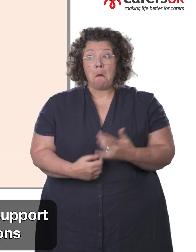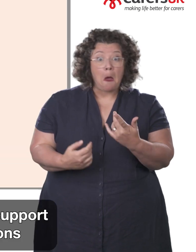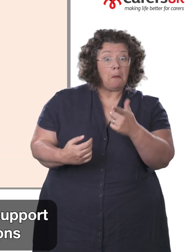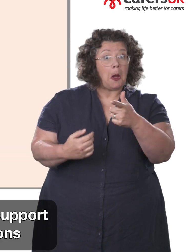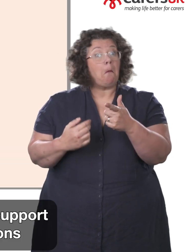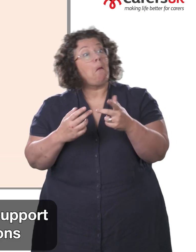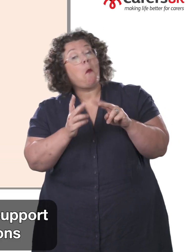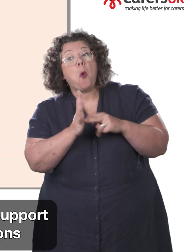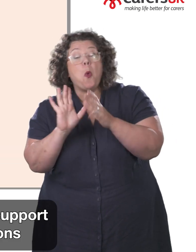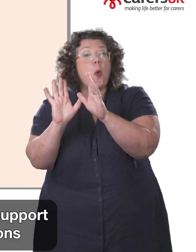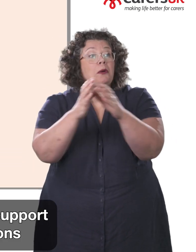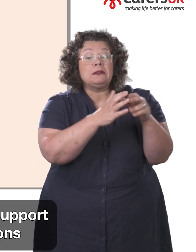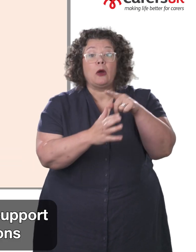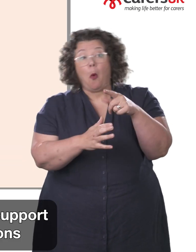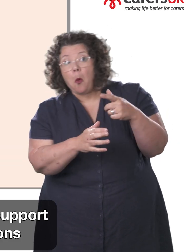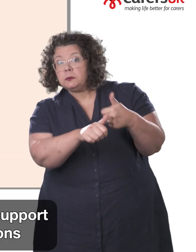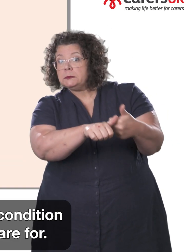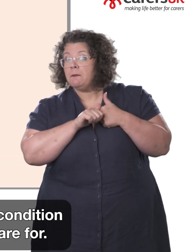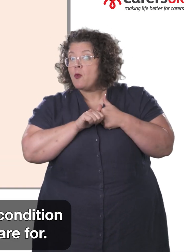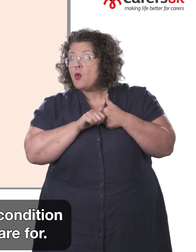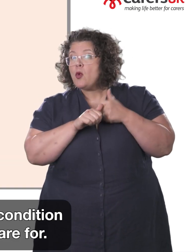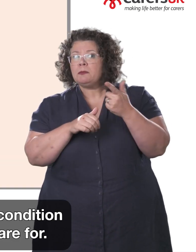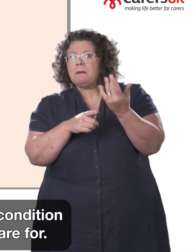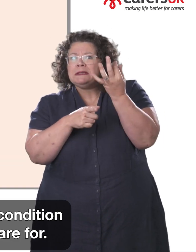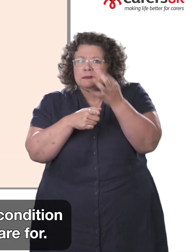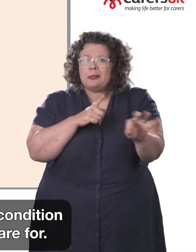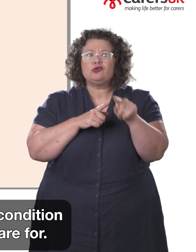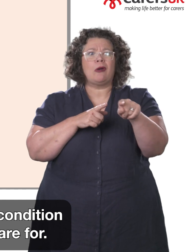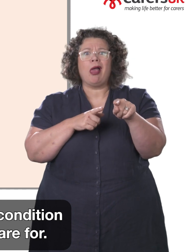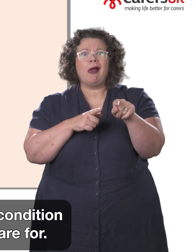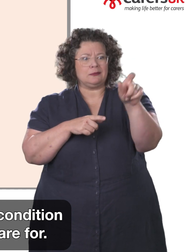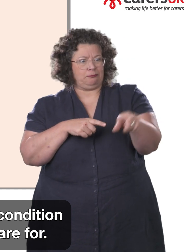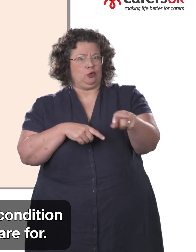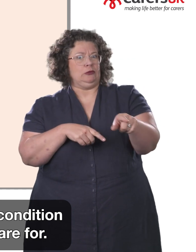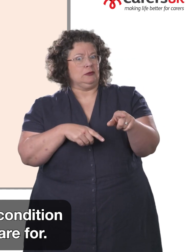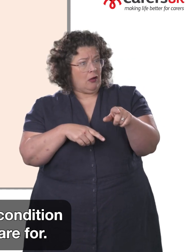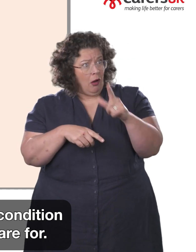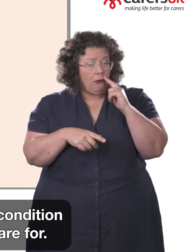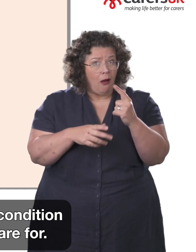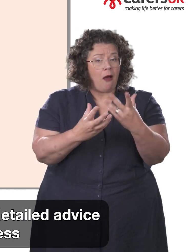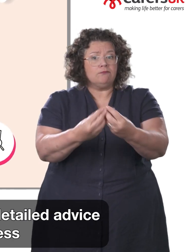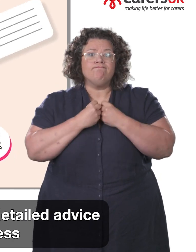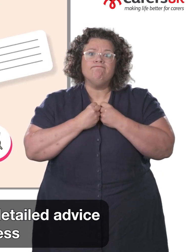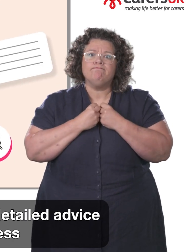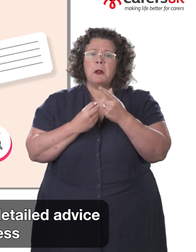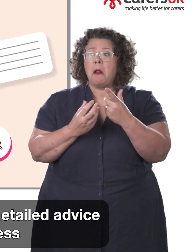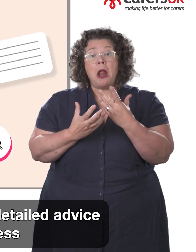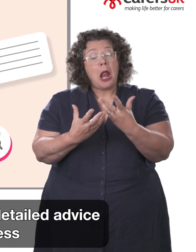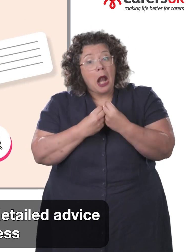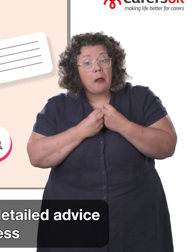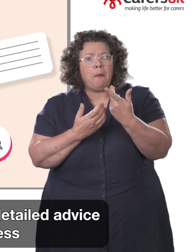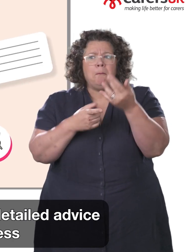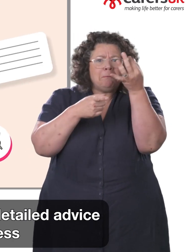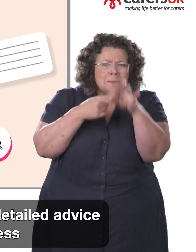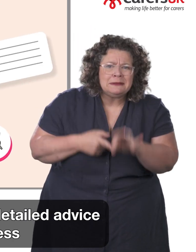You can often find support from organisations that specialise in the condition of the person you care for. They may be able to offer